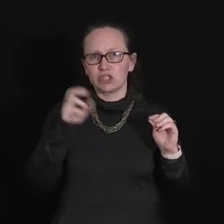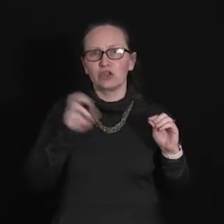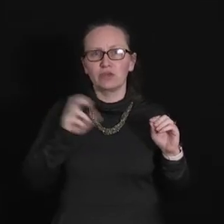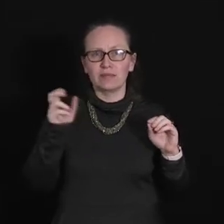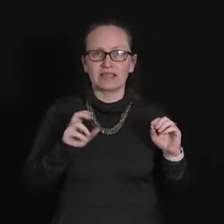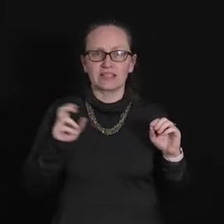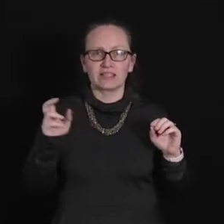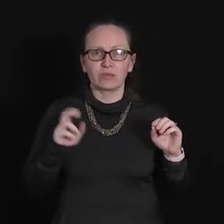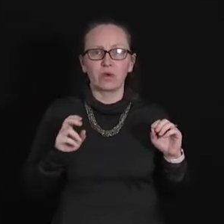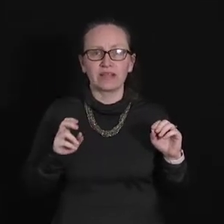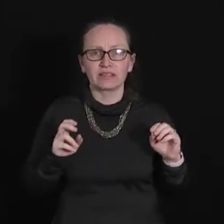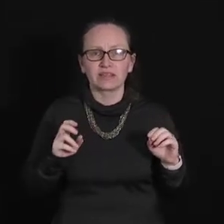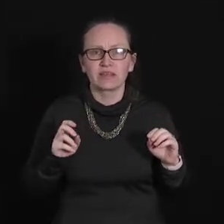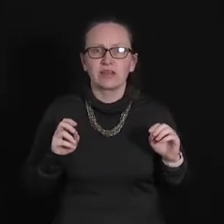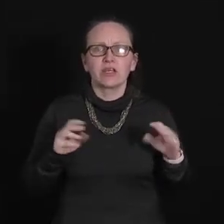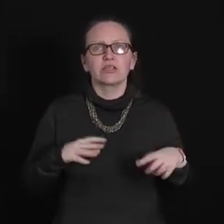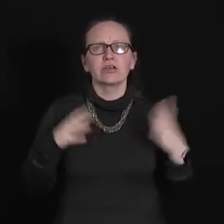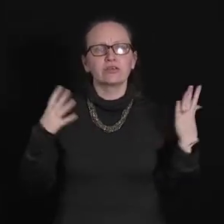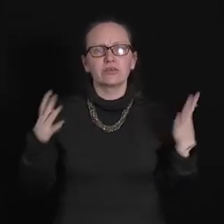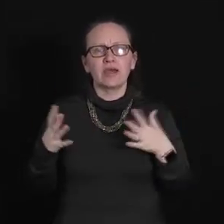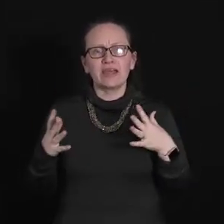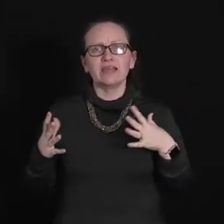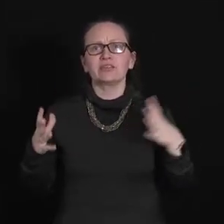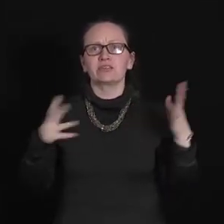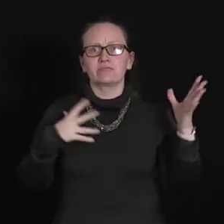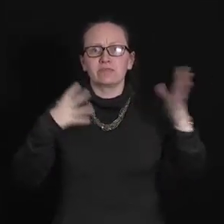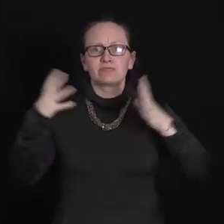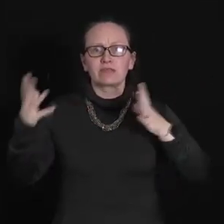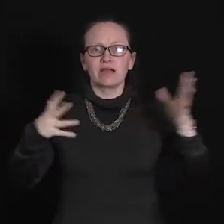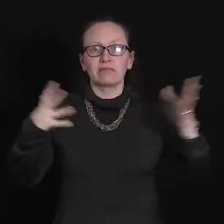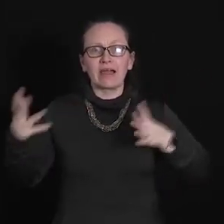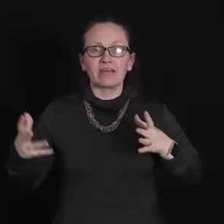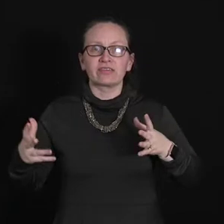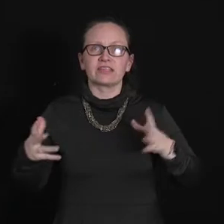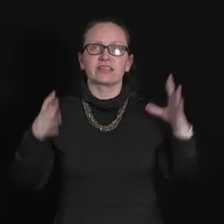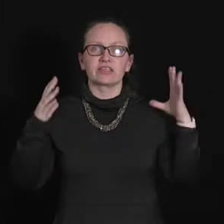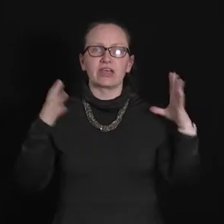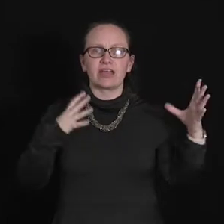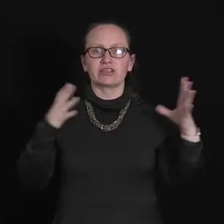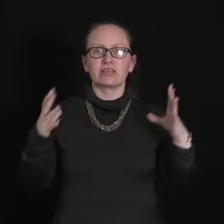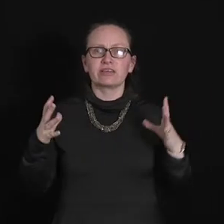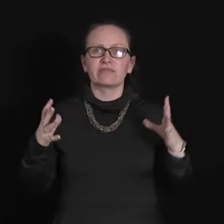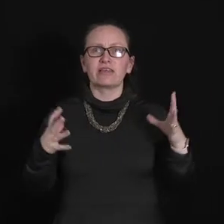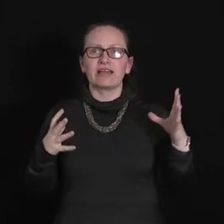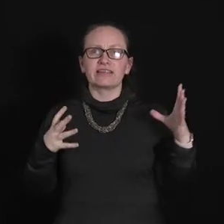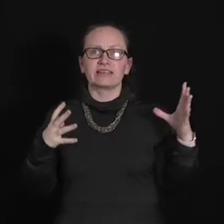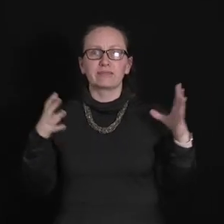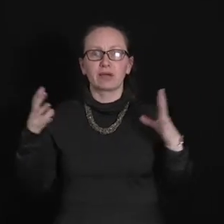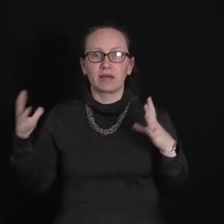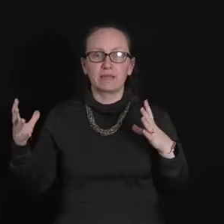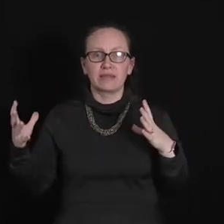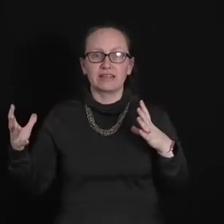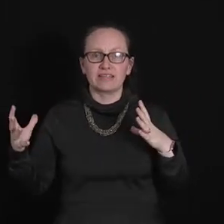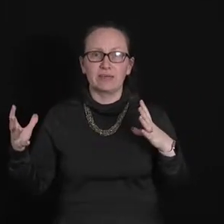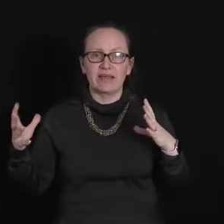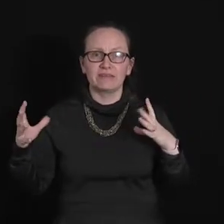two places at once. So the way around this is to actually think of light as a probability wave.